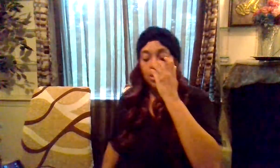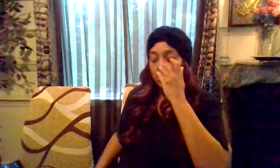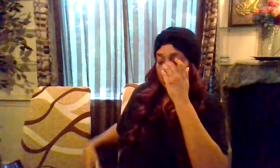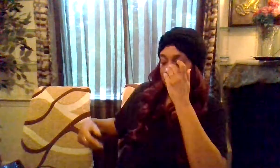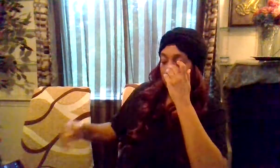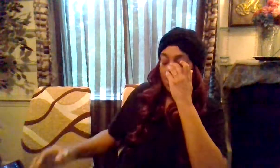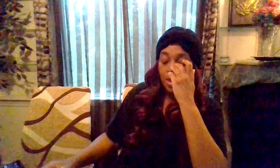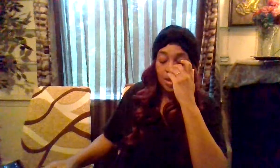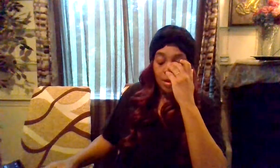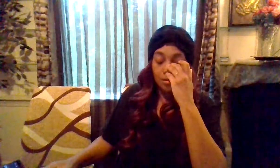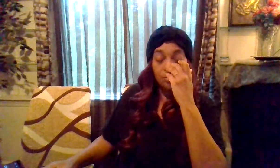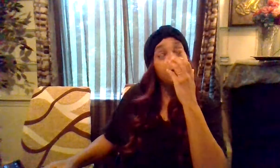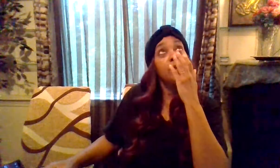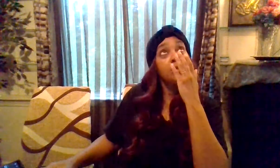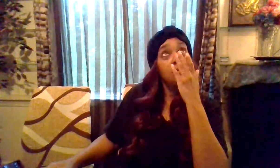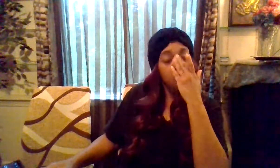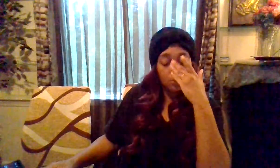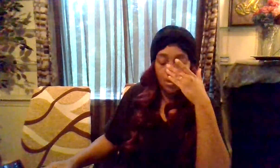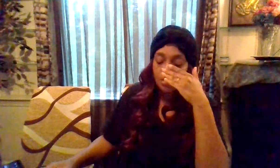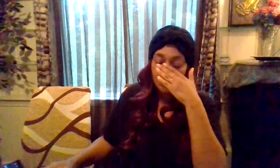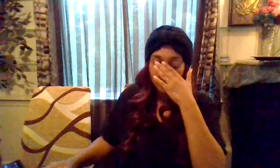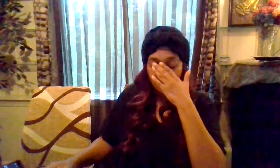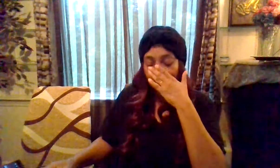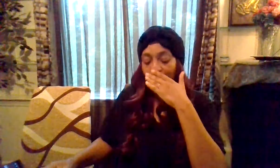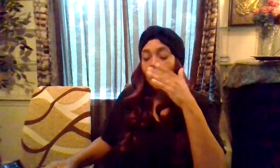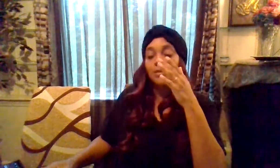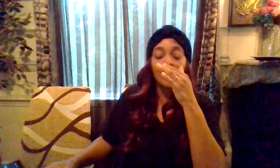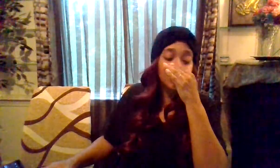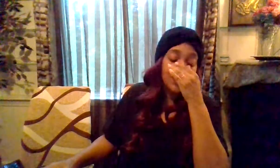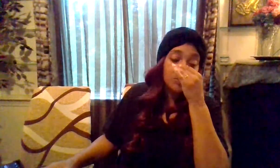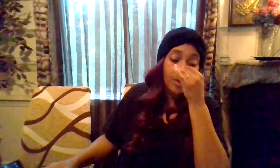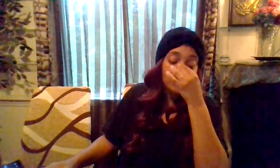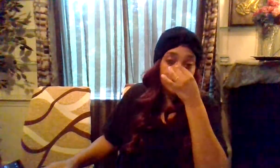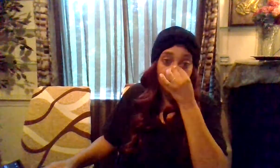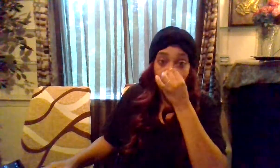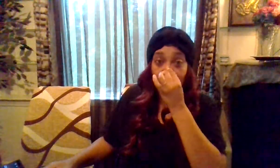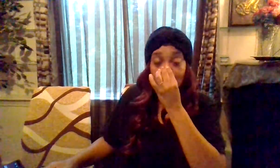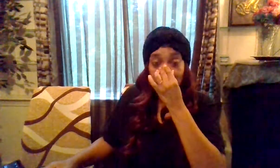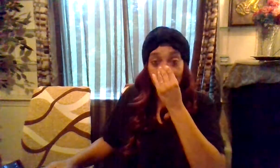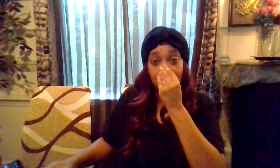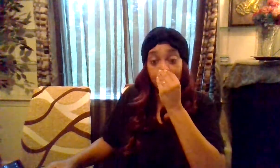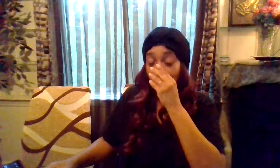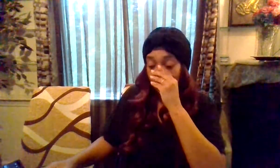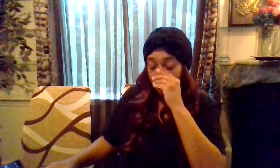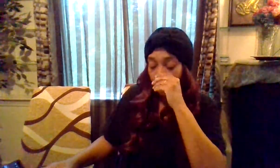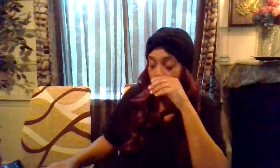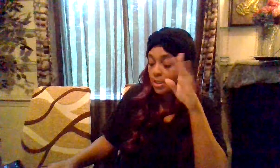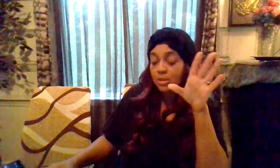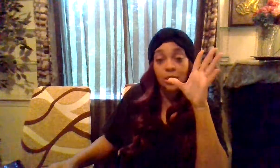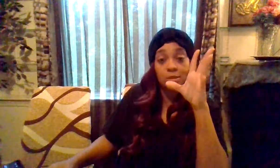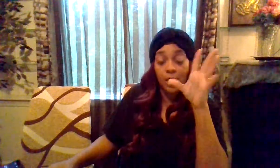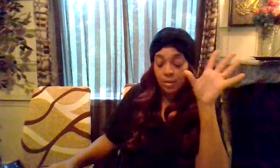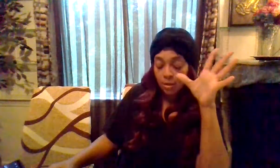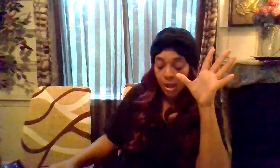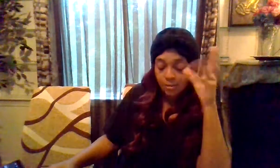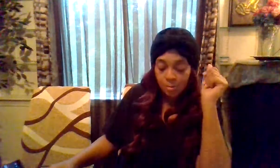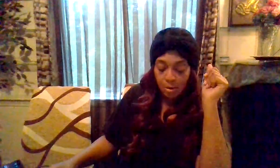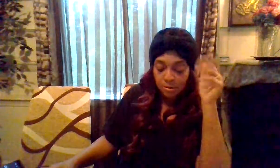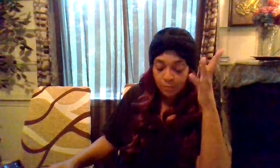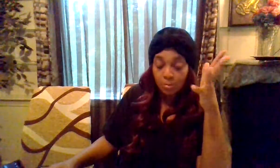tingling so oh thank you because anytime you're about to start talking about something the tip of your nose starting to itch that's like the god's promise of